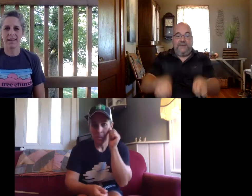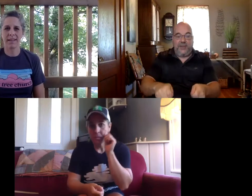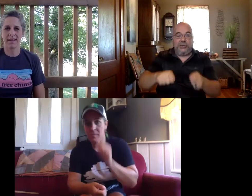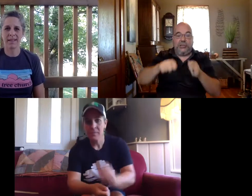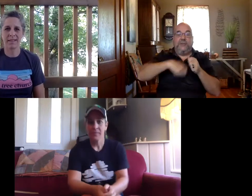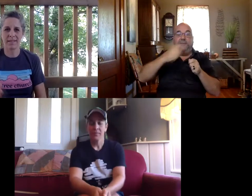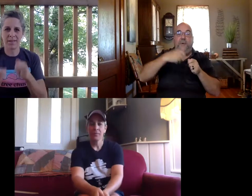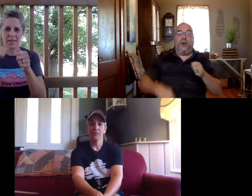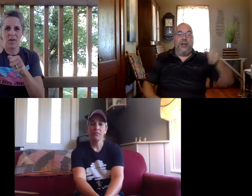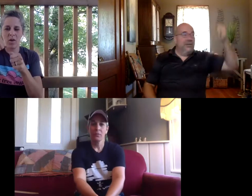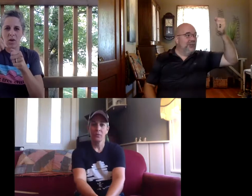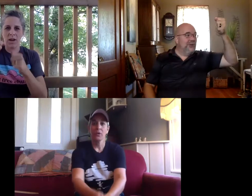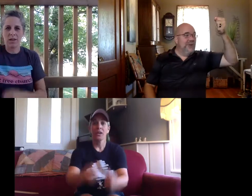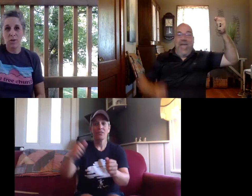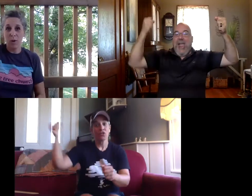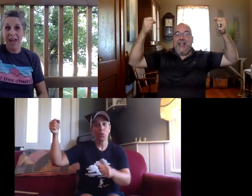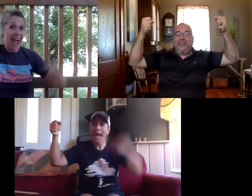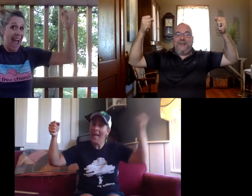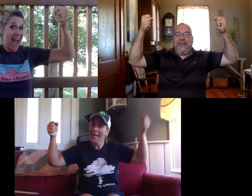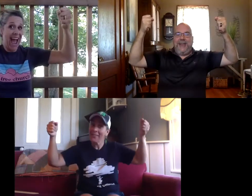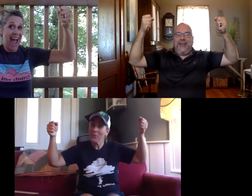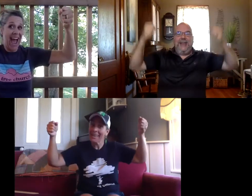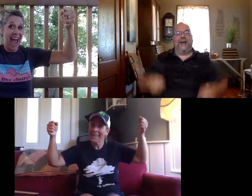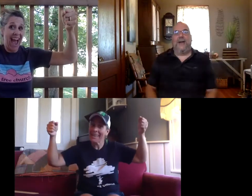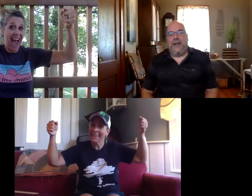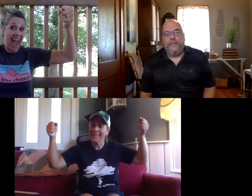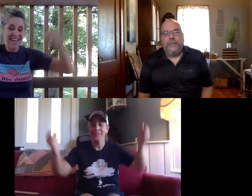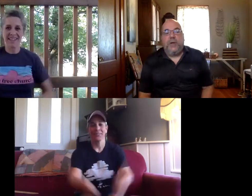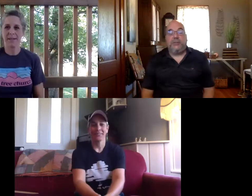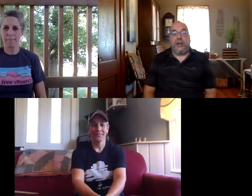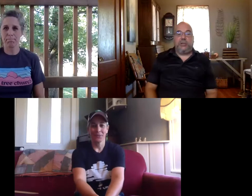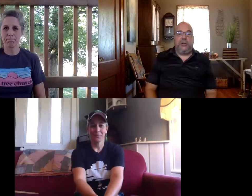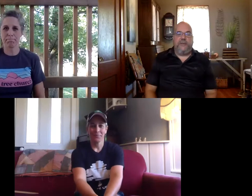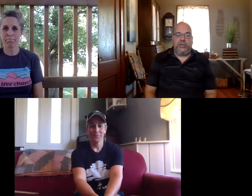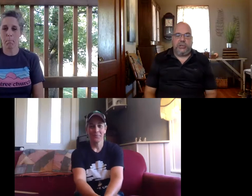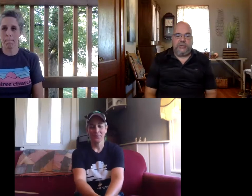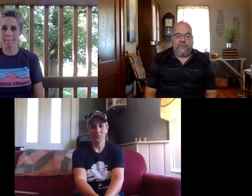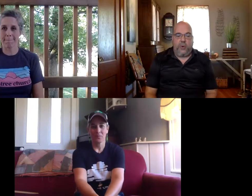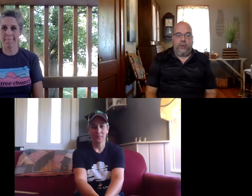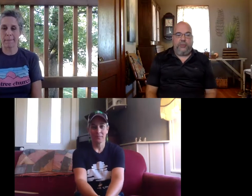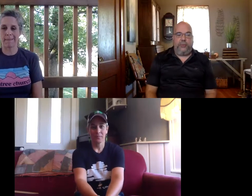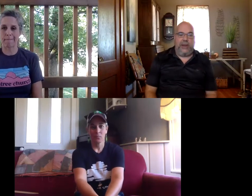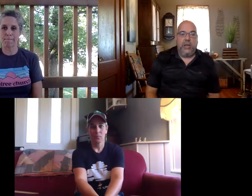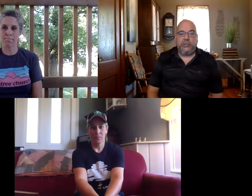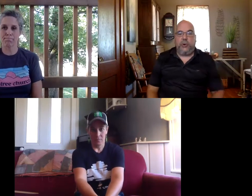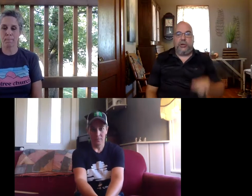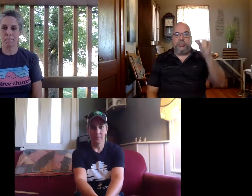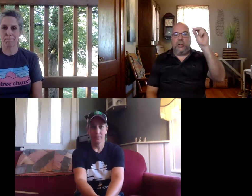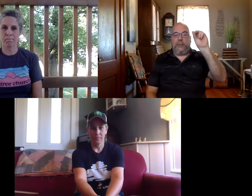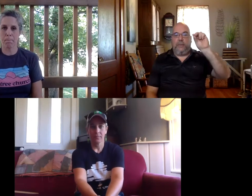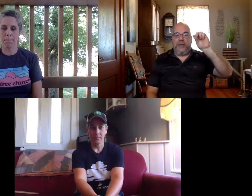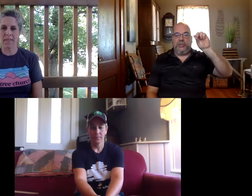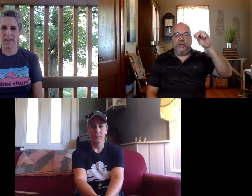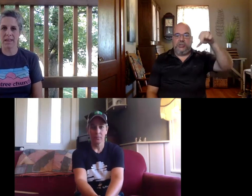say ephesians 4 2 and 3 all right all right so let's learn ephesians 4 3 so we're